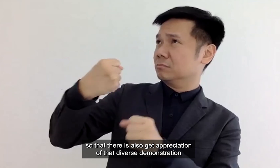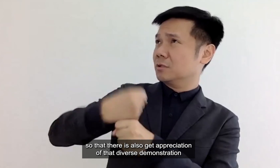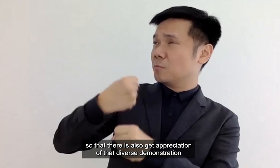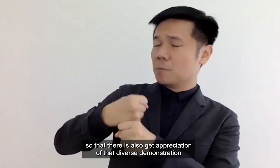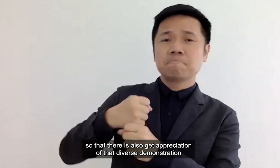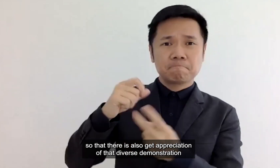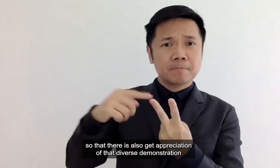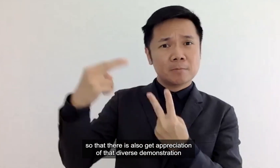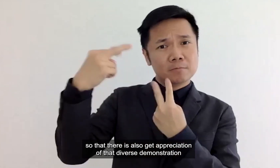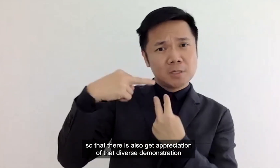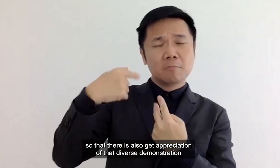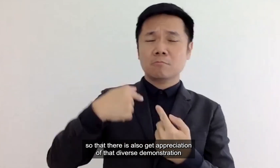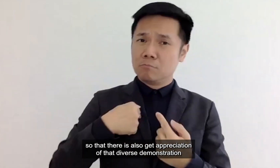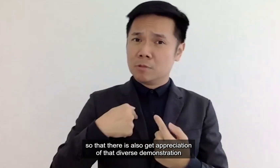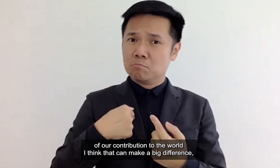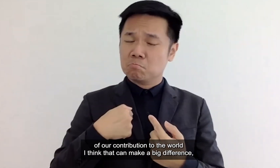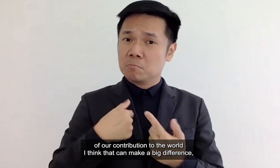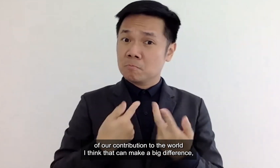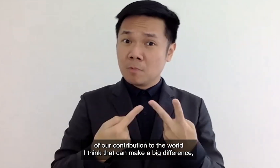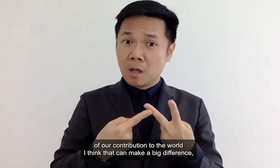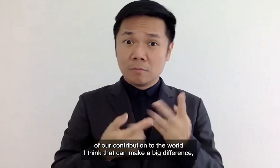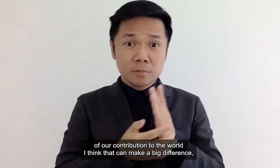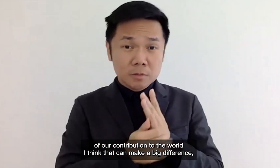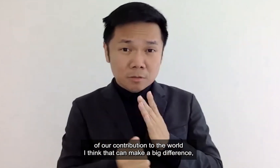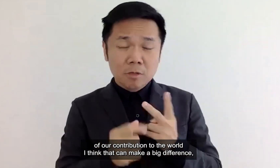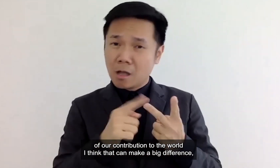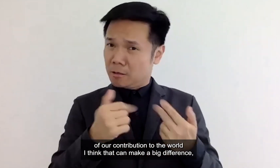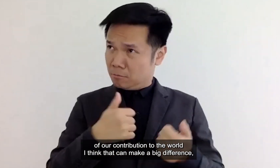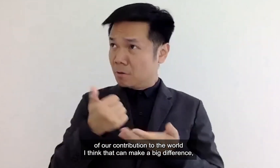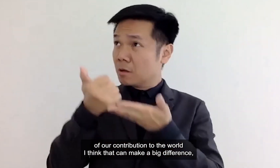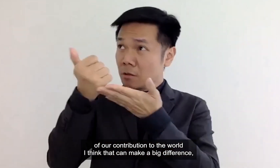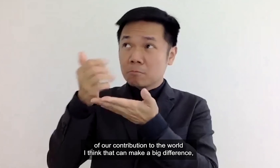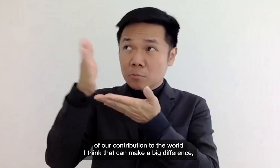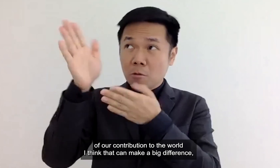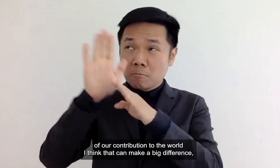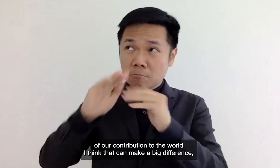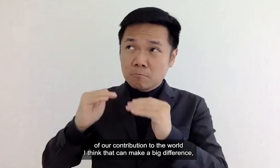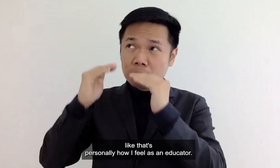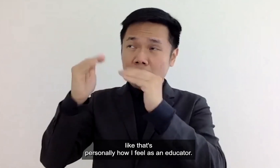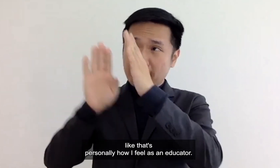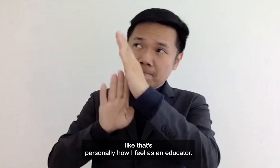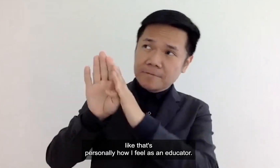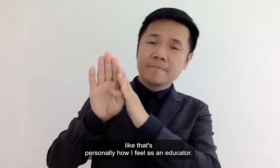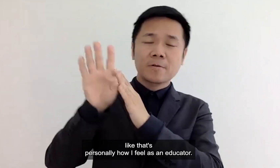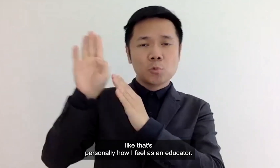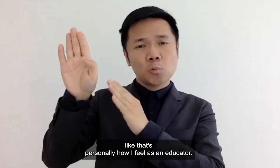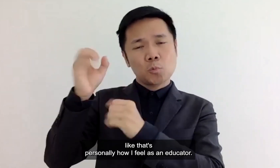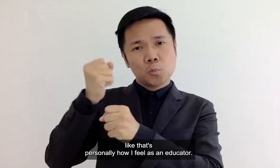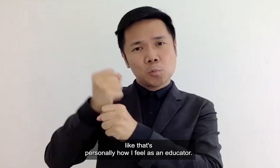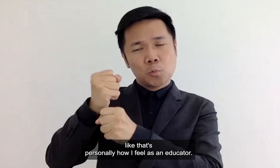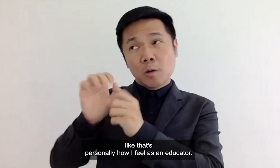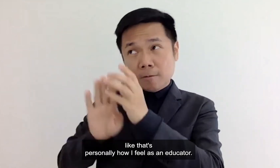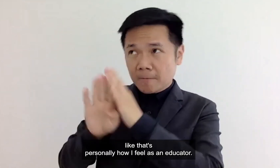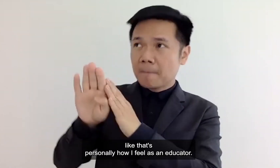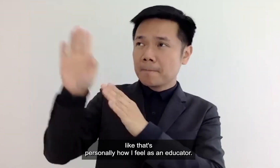of that diverse demonstration of our contribution to the world i think that can make a big difference like that's personally how i